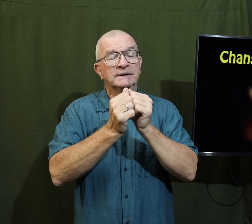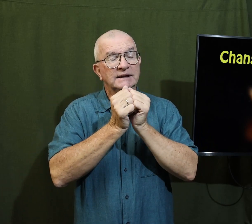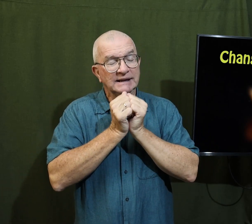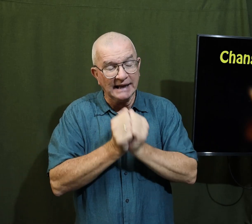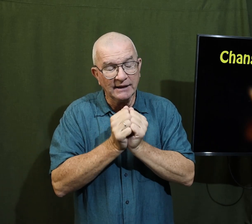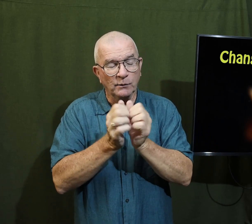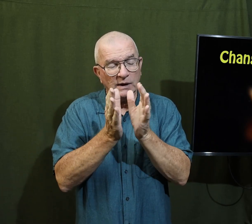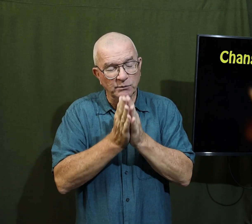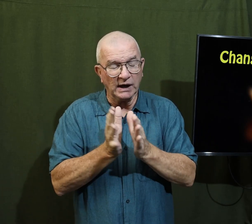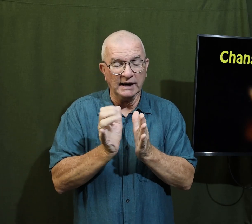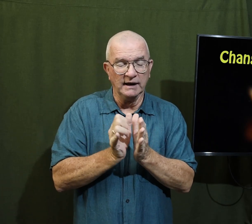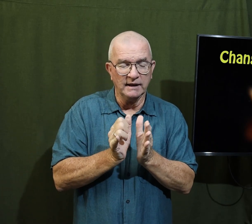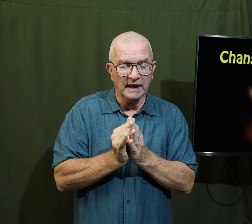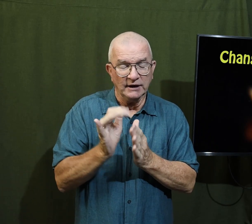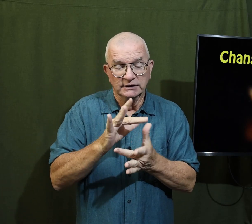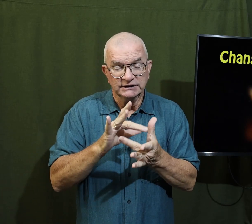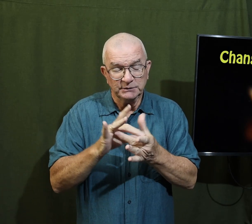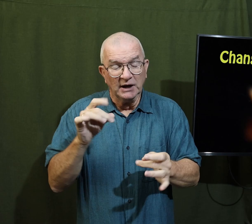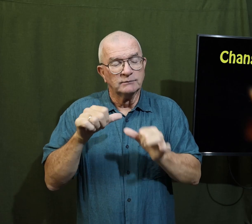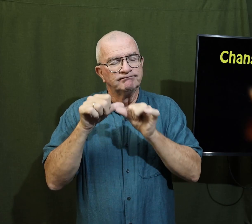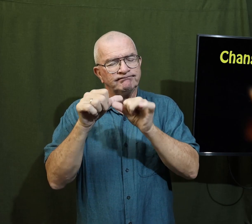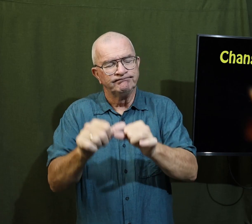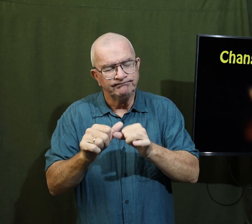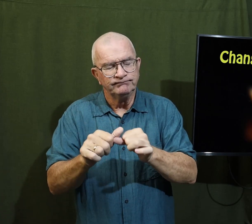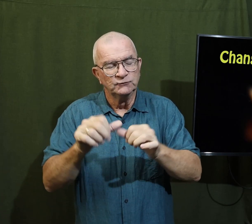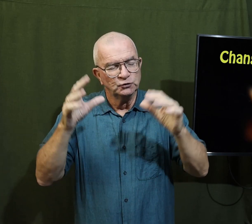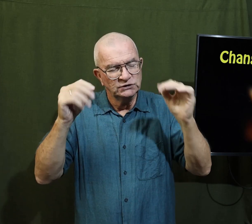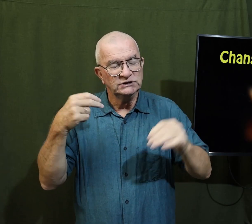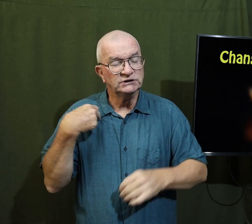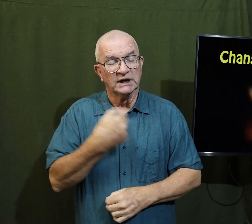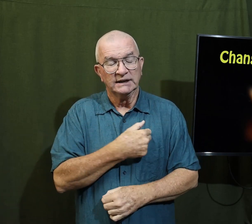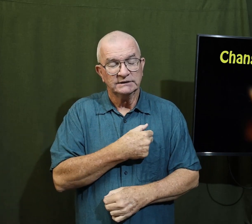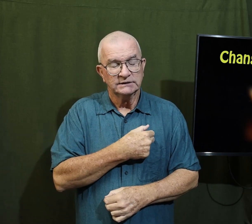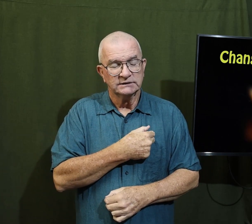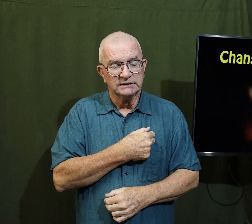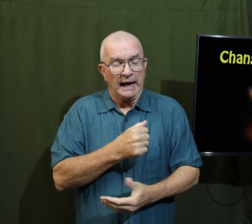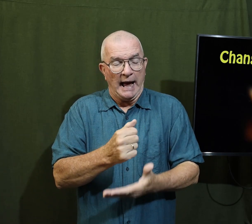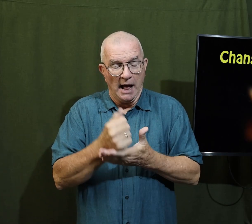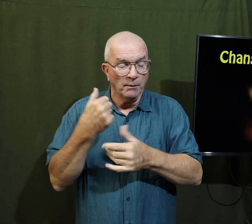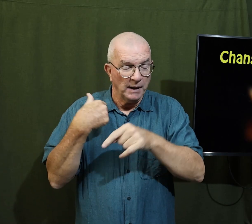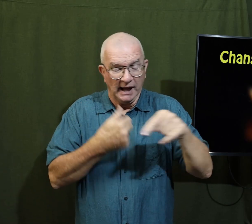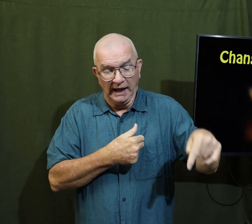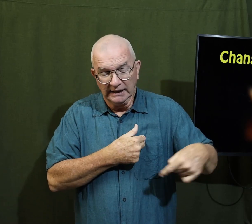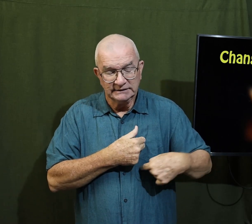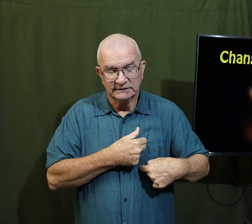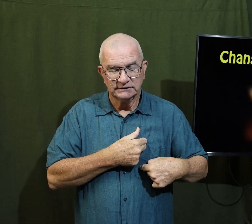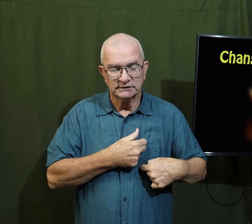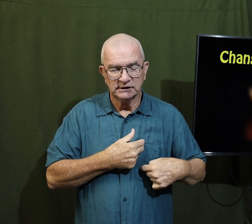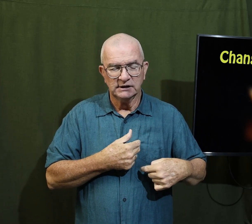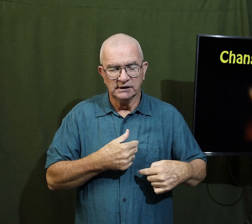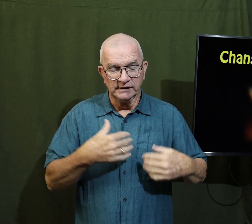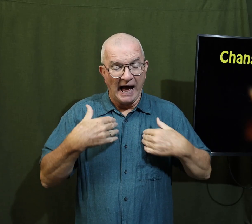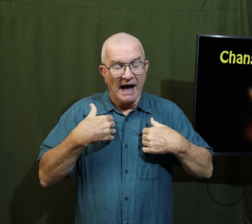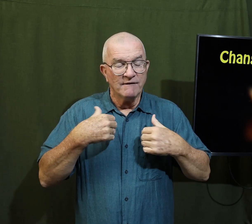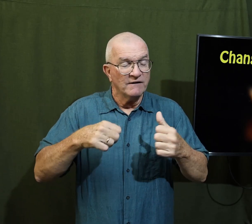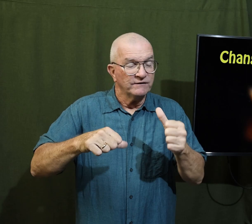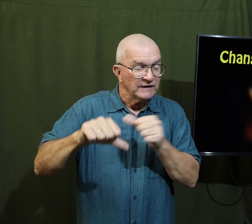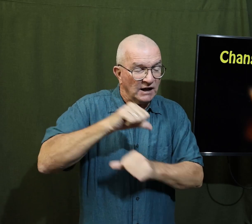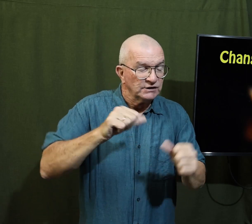together we pray that your spirit would continue to teach us and help us to have